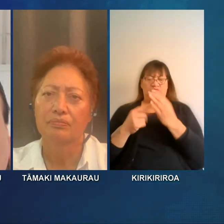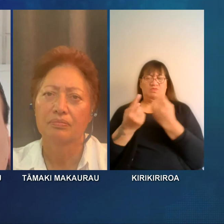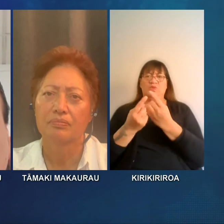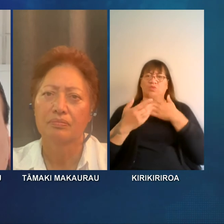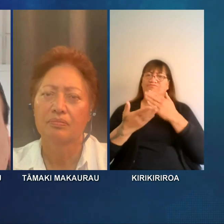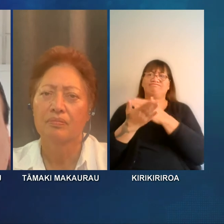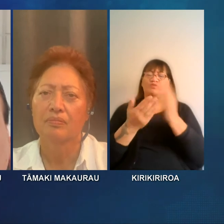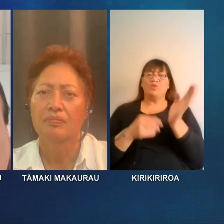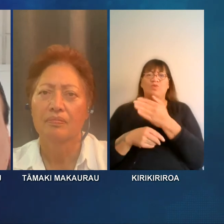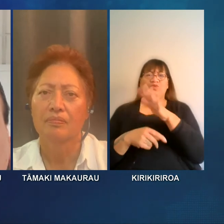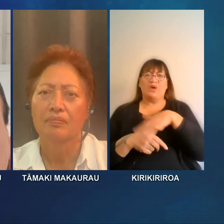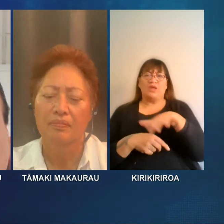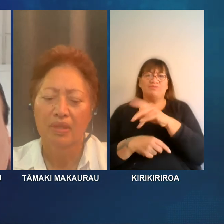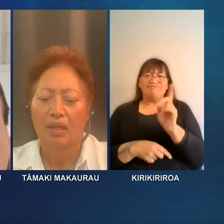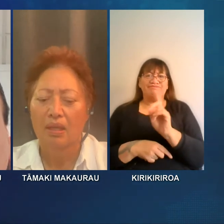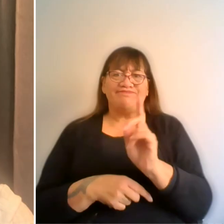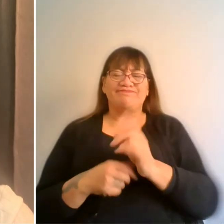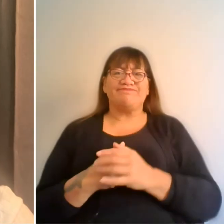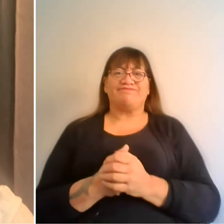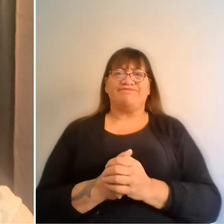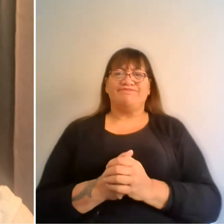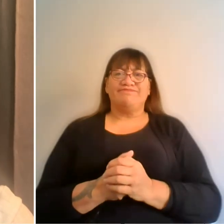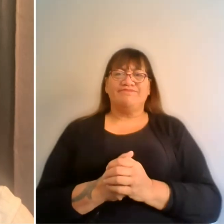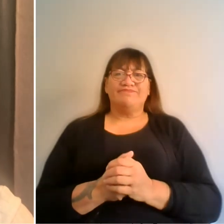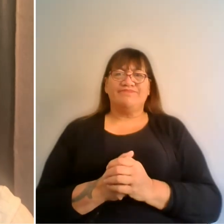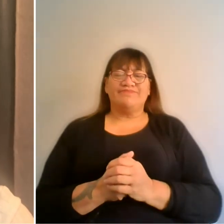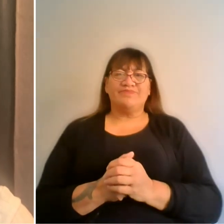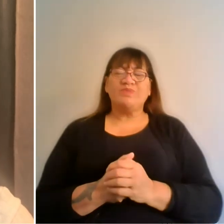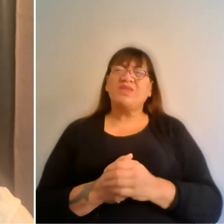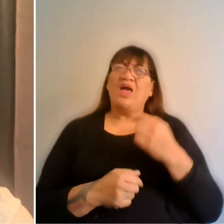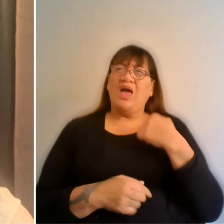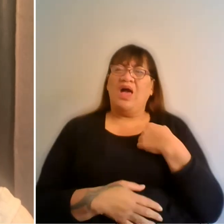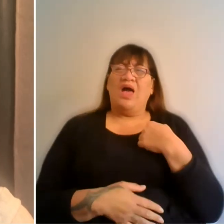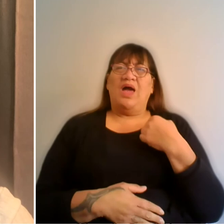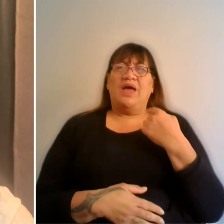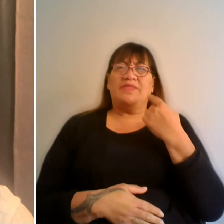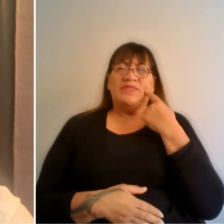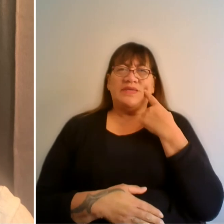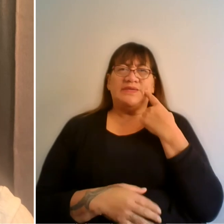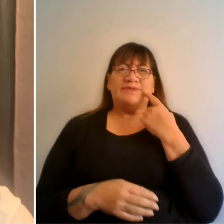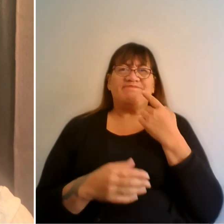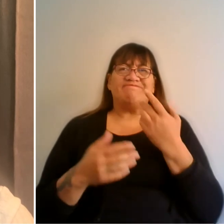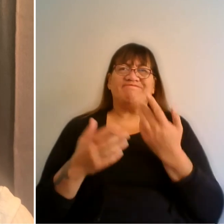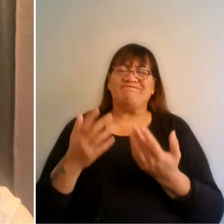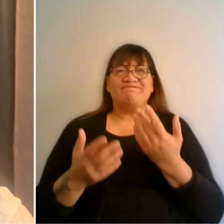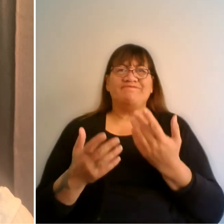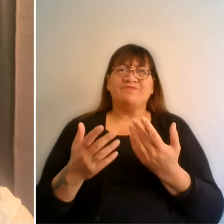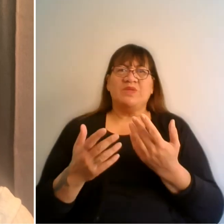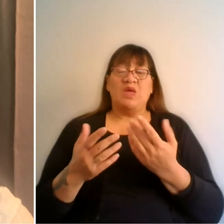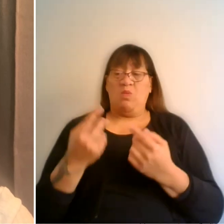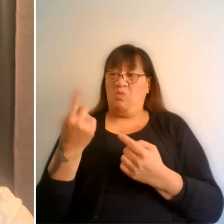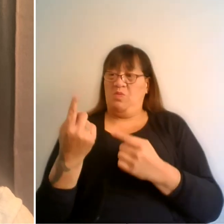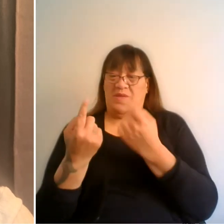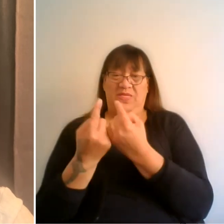whānau today? I think that there isn't one particular